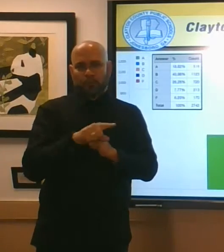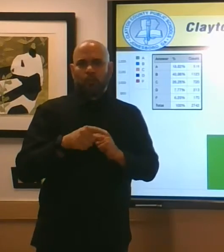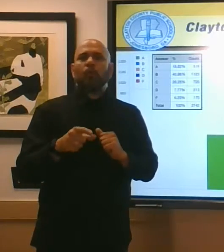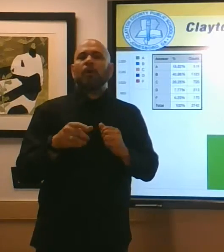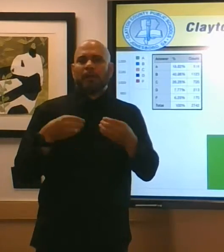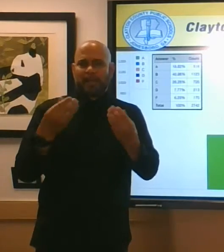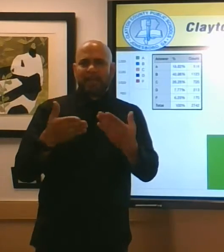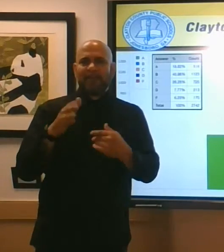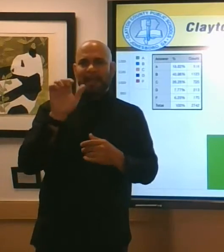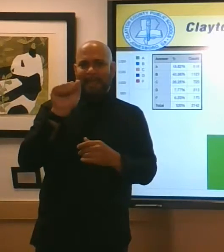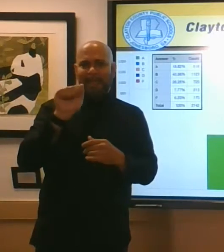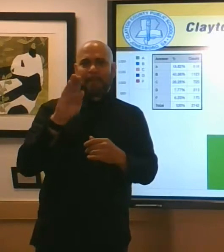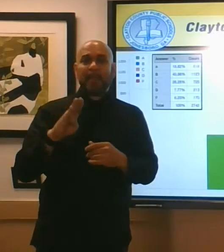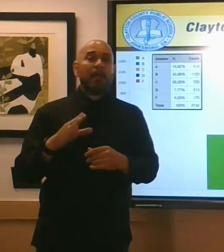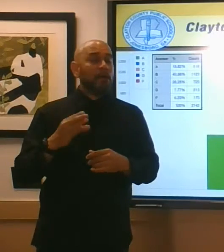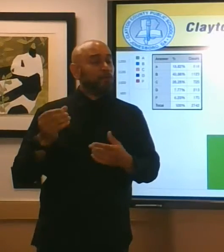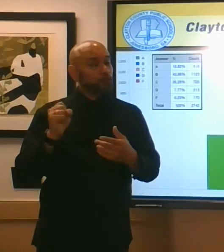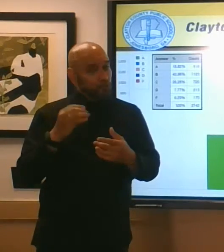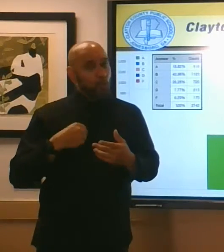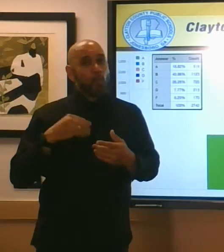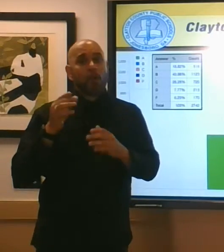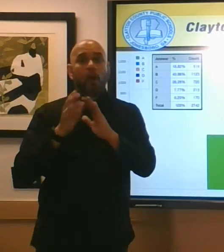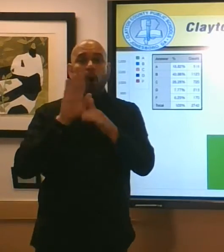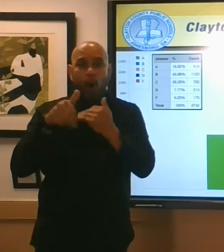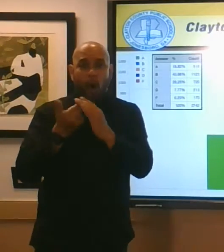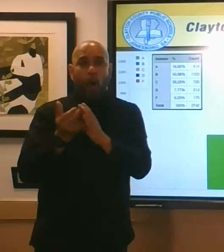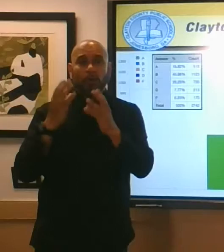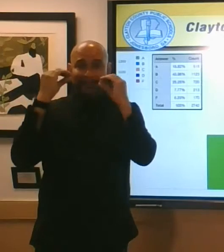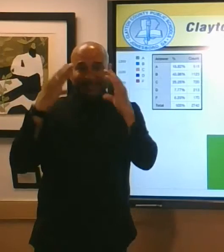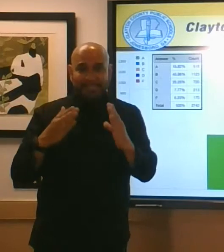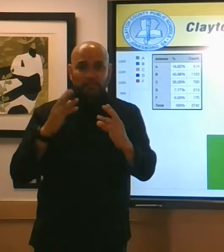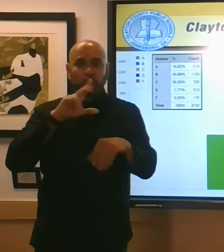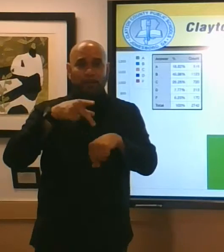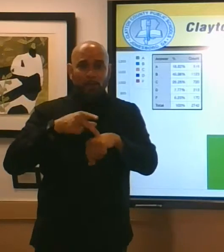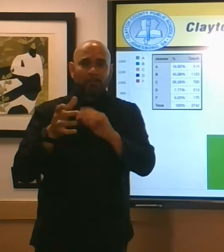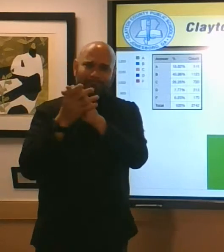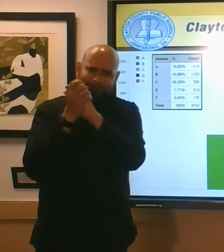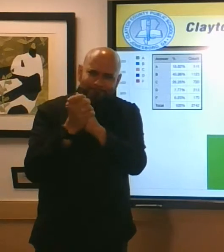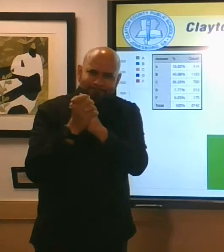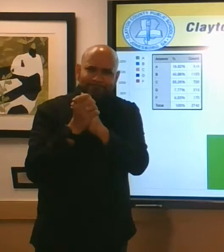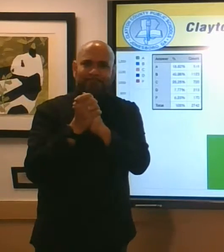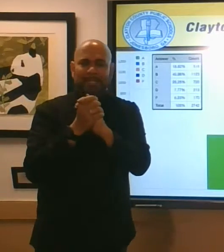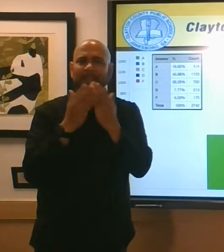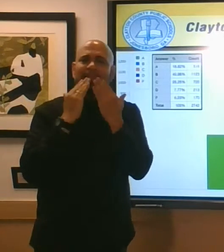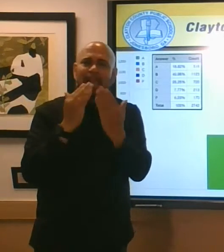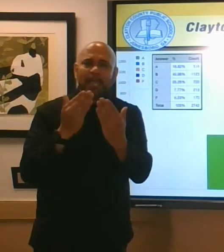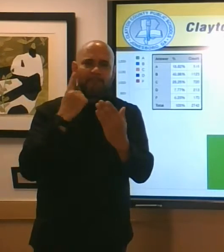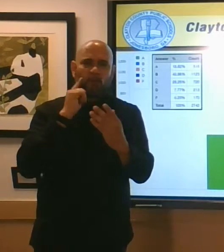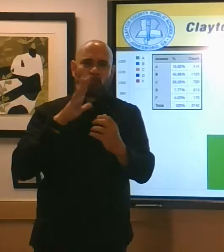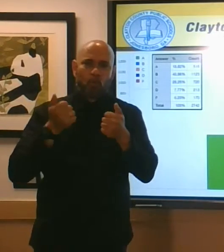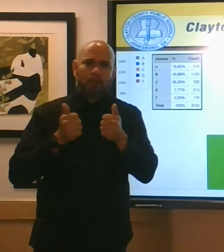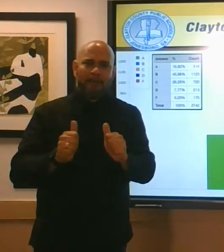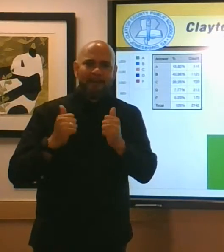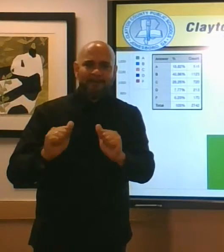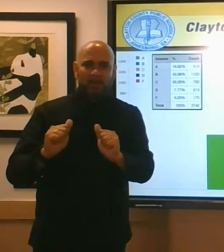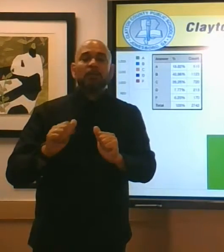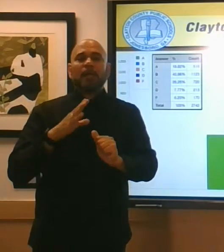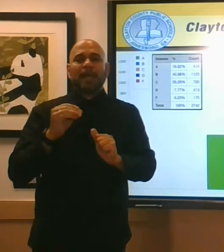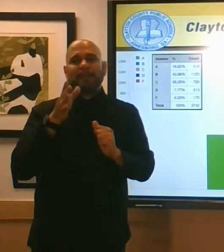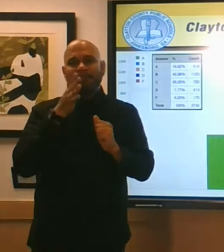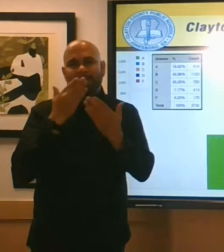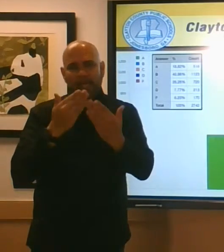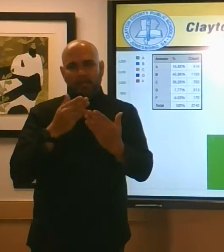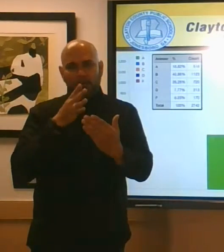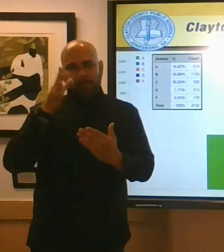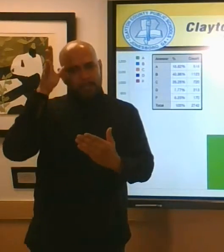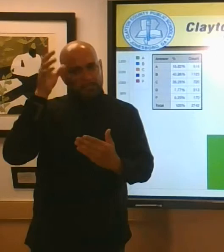teachers i have to commend you principals i have to commend you for your efforts but thank you parents for sharing with us how